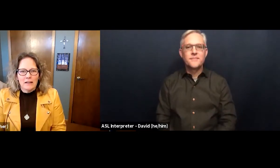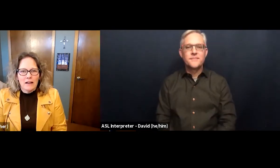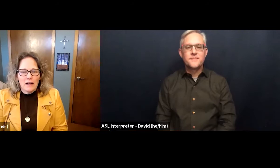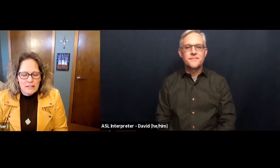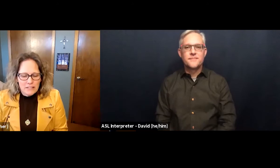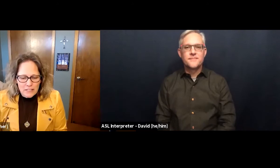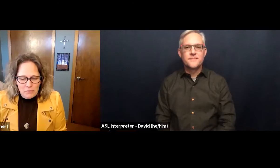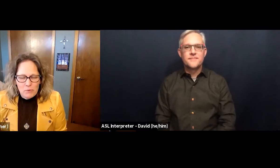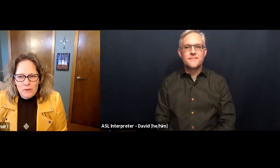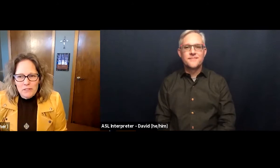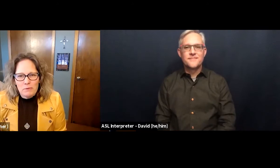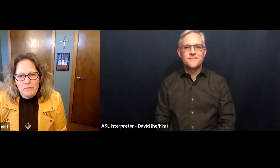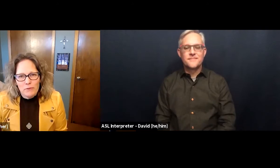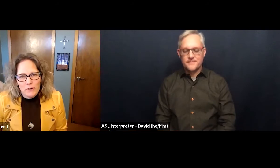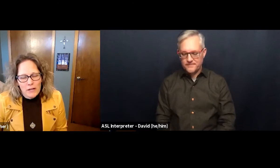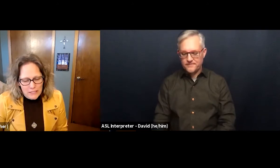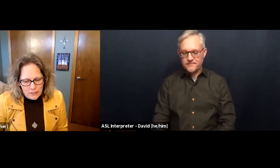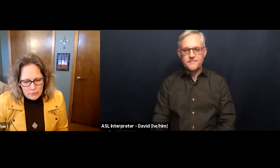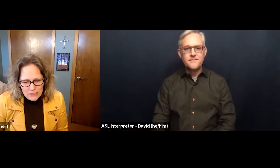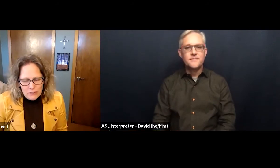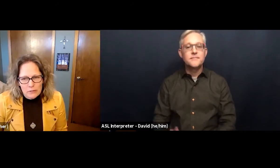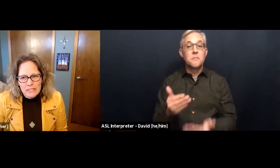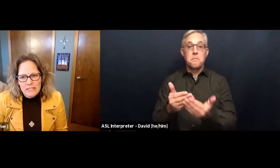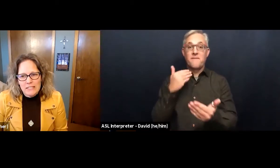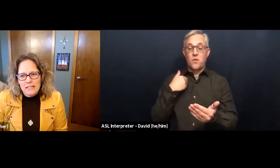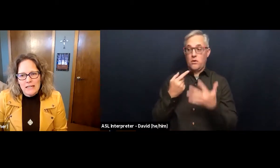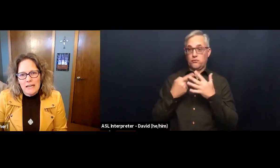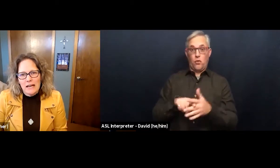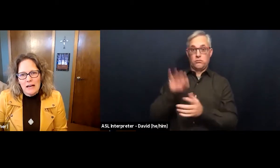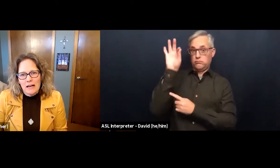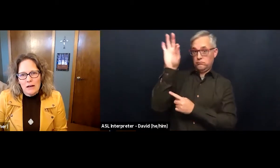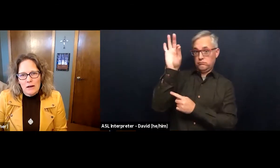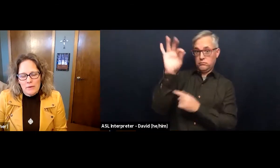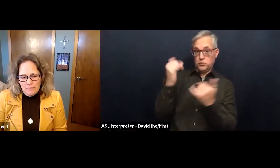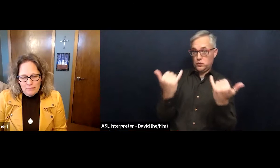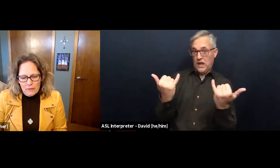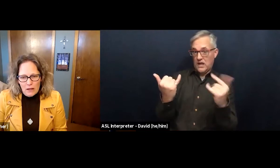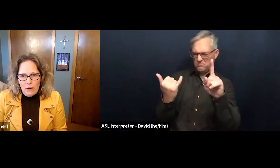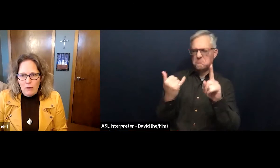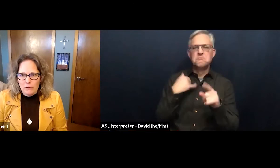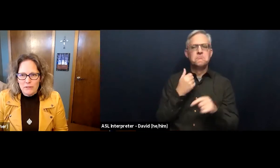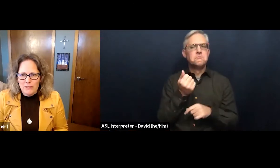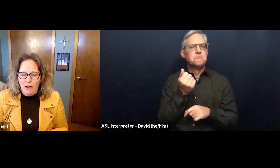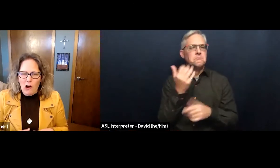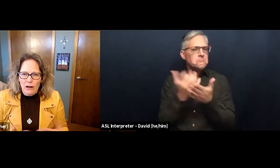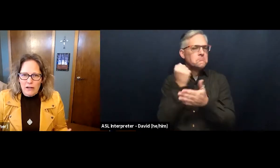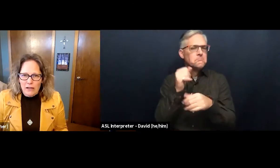Just a couple words before I start my sermon today. About sort of the arc